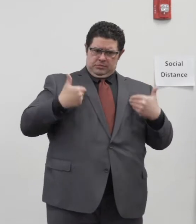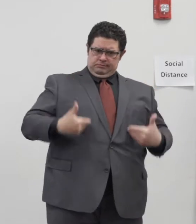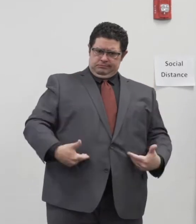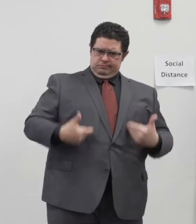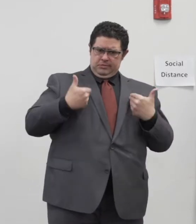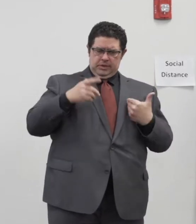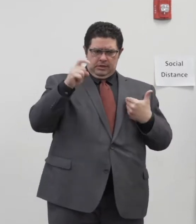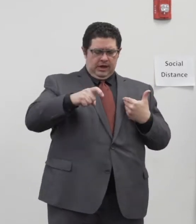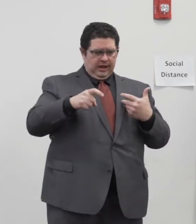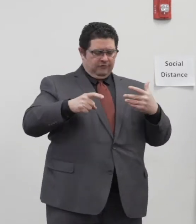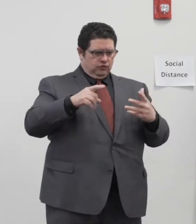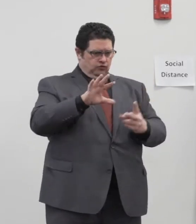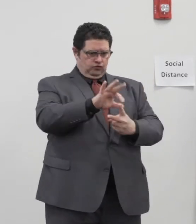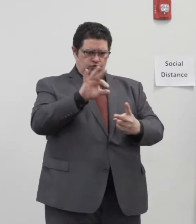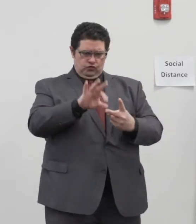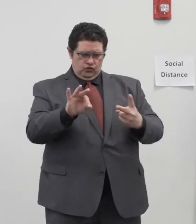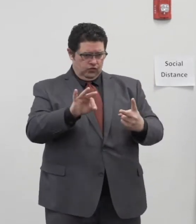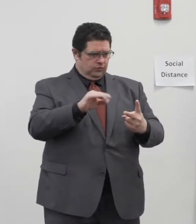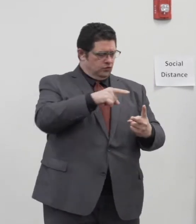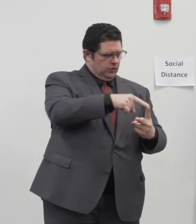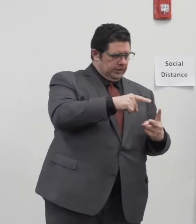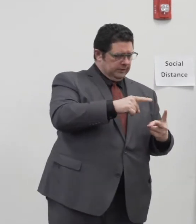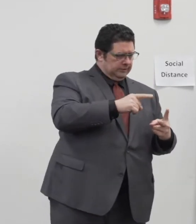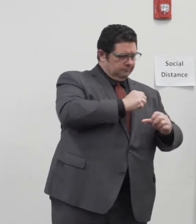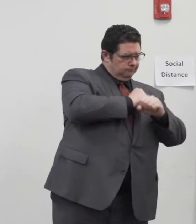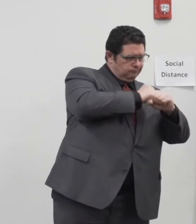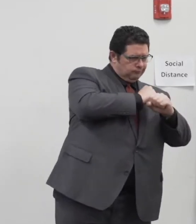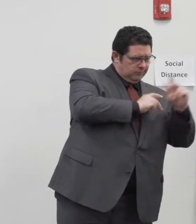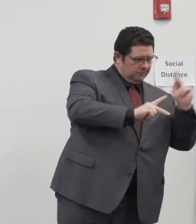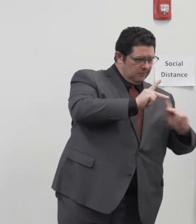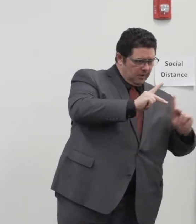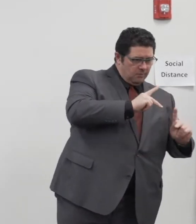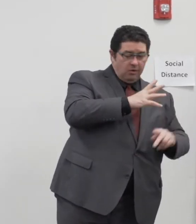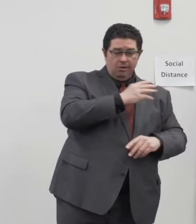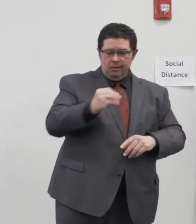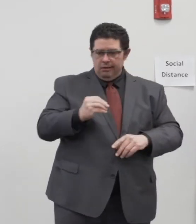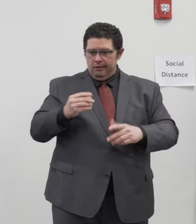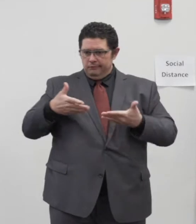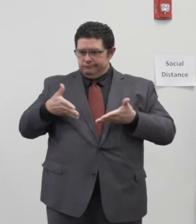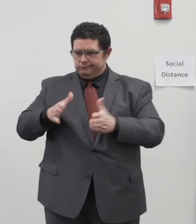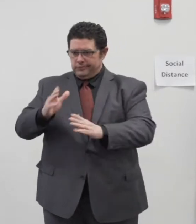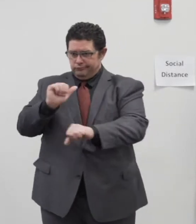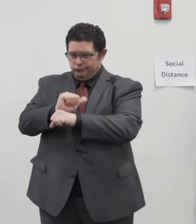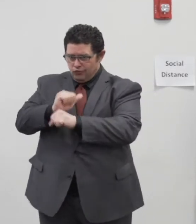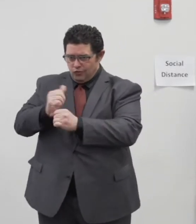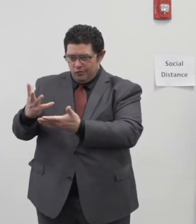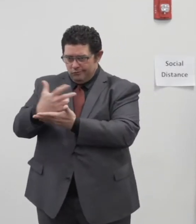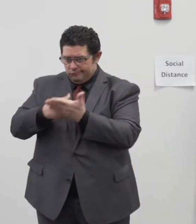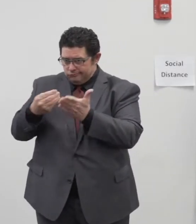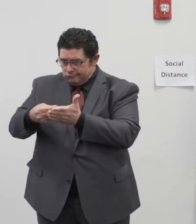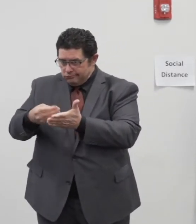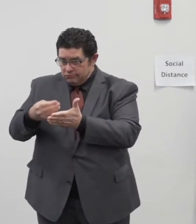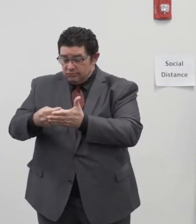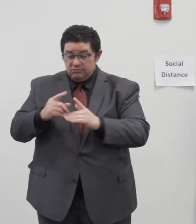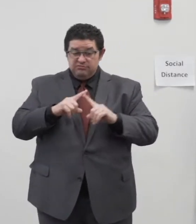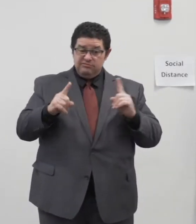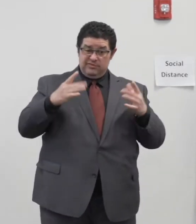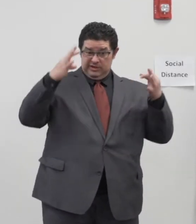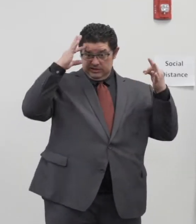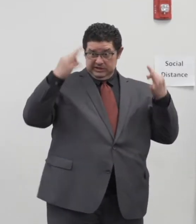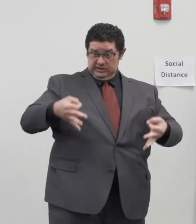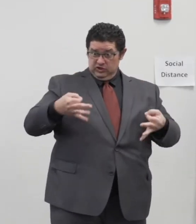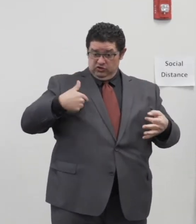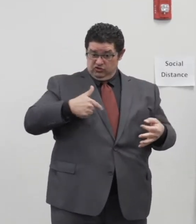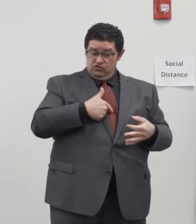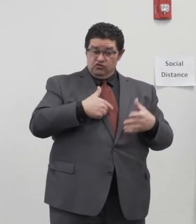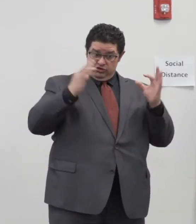having to choose between lives and livelihoods. We understand what that means. But the decisions we've made in this pandemic, we